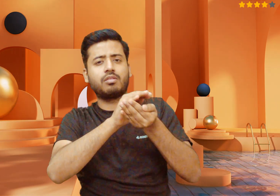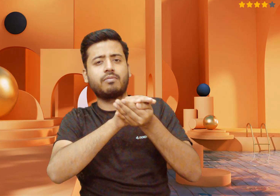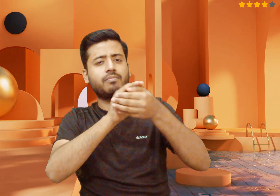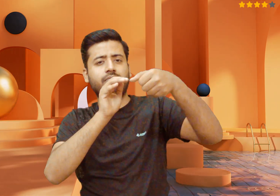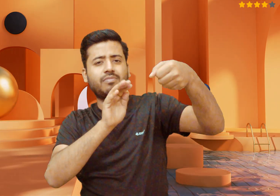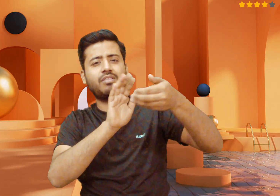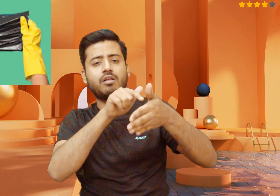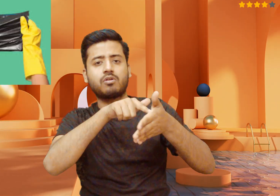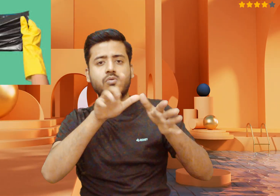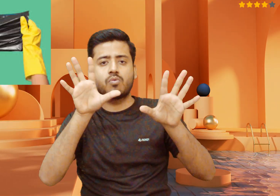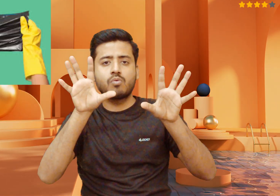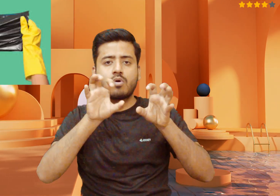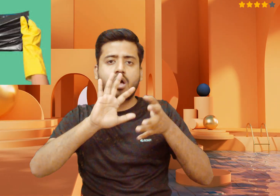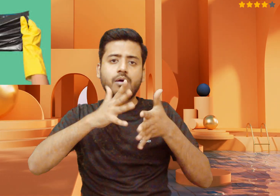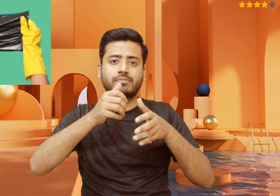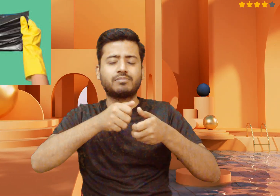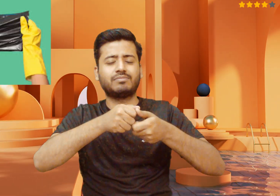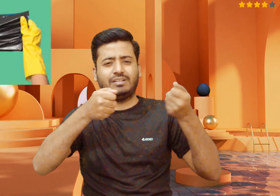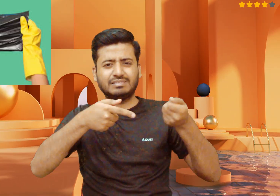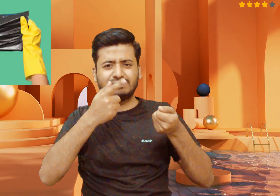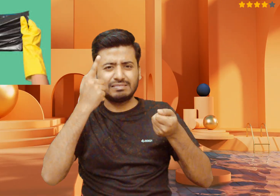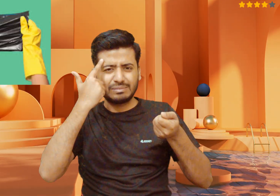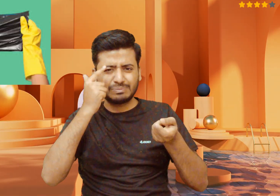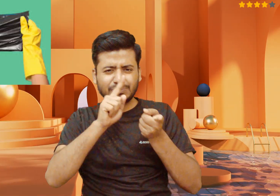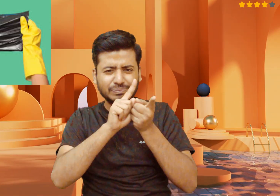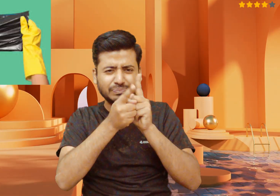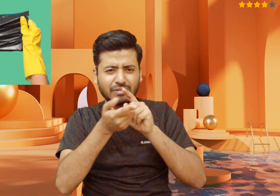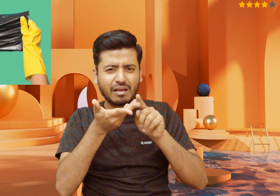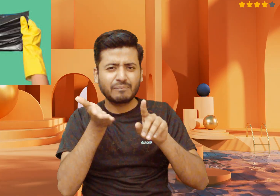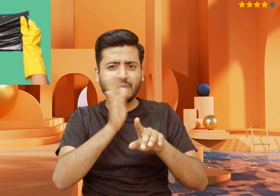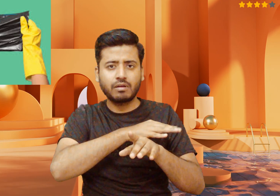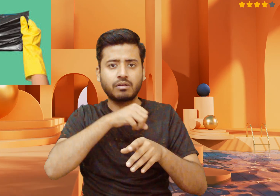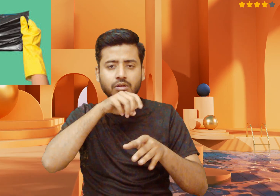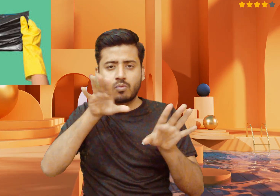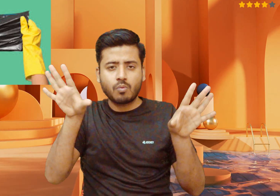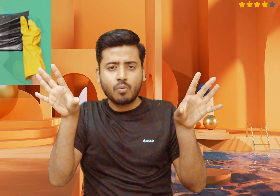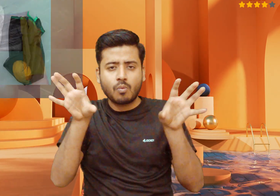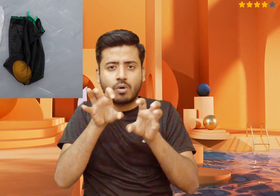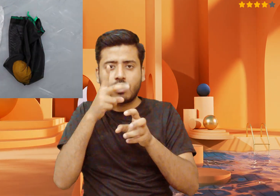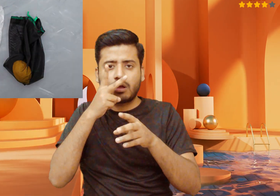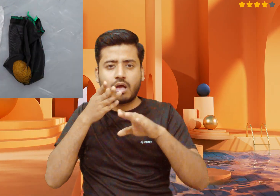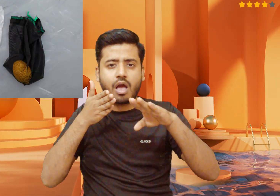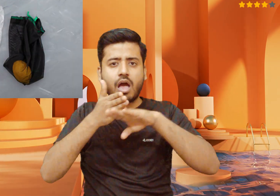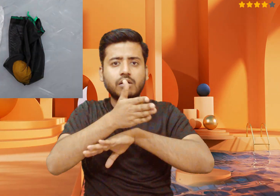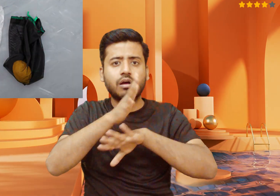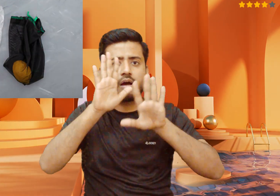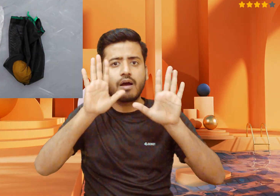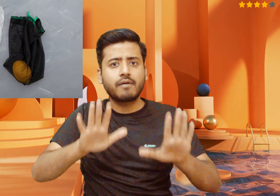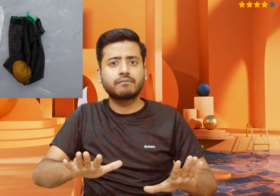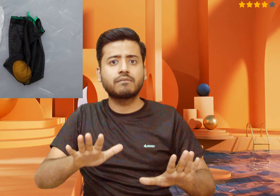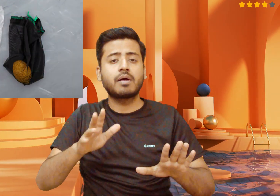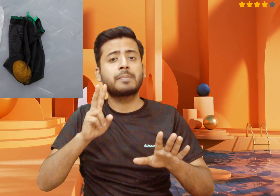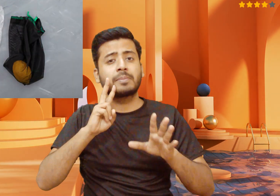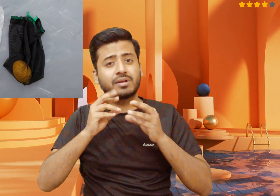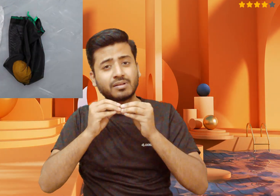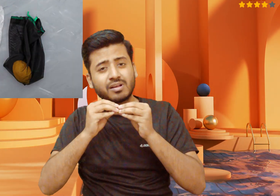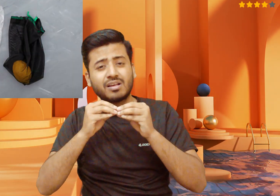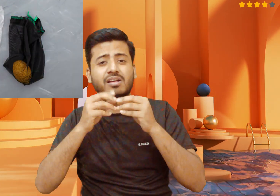decompose, accumulate in the environment, harming wildlife, contaminating soil and water, and releasing toxic